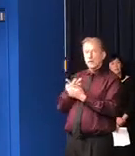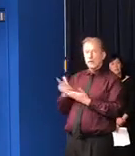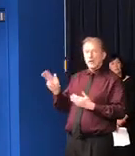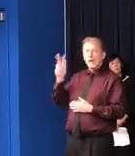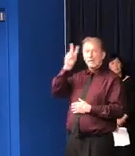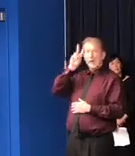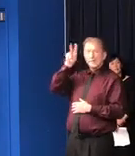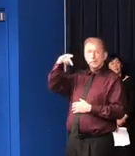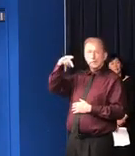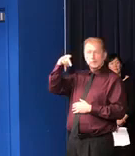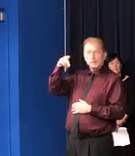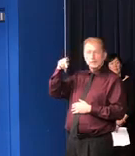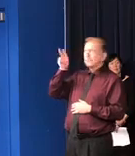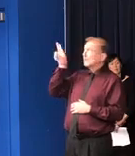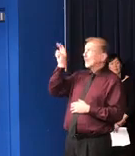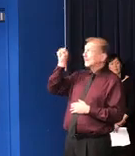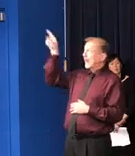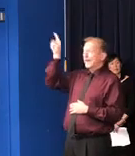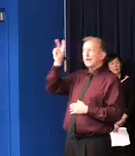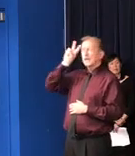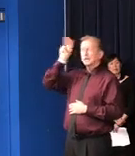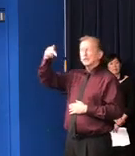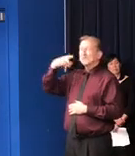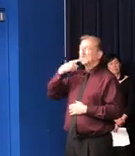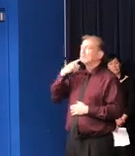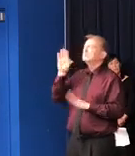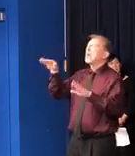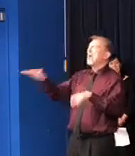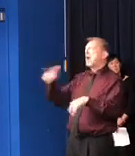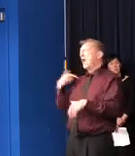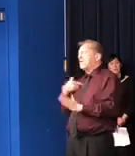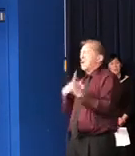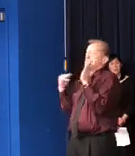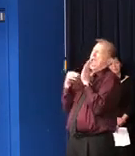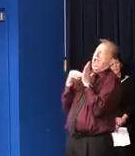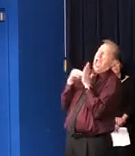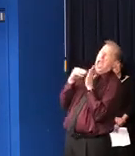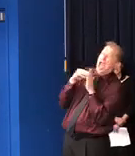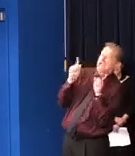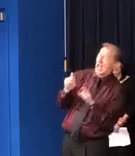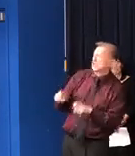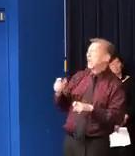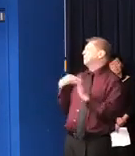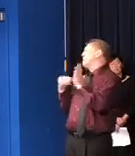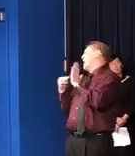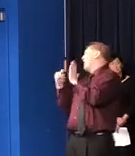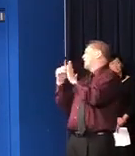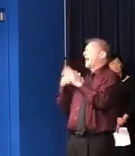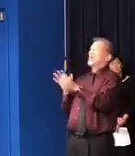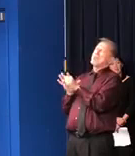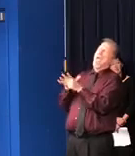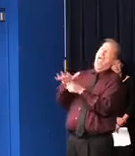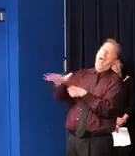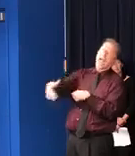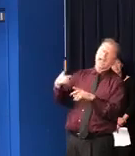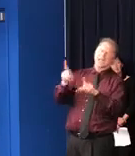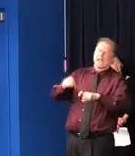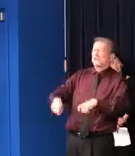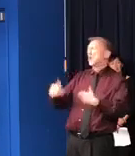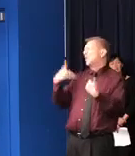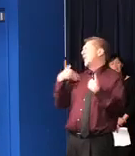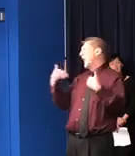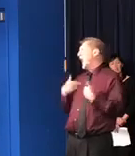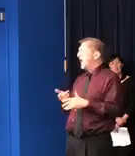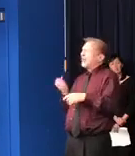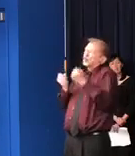United States stood up and said, we're going to have millions of tests available, remember? He talked about the commercial labs and putting